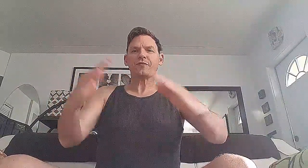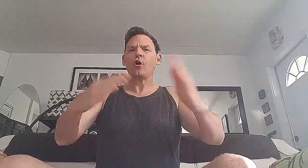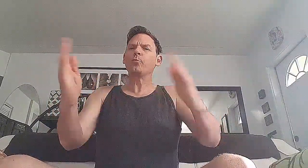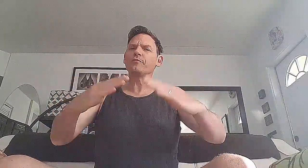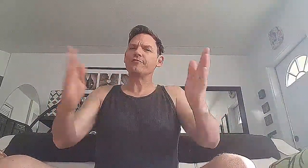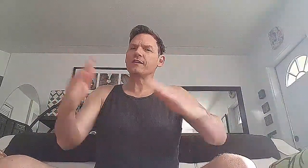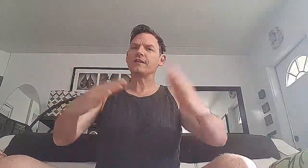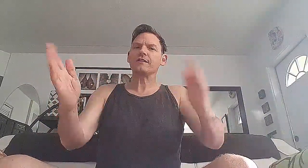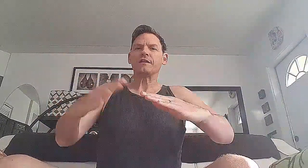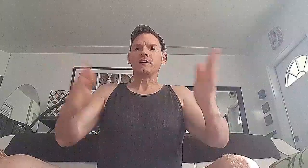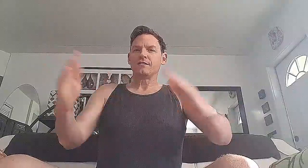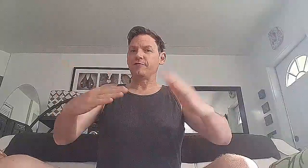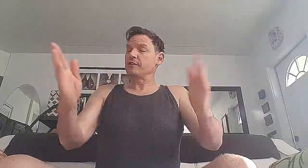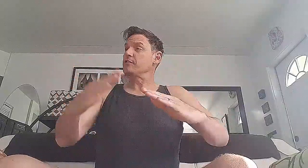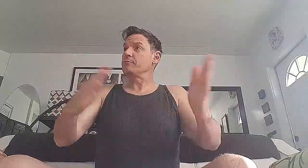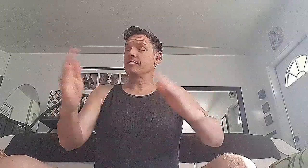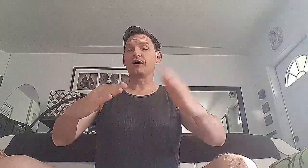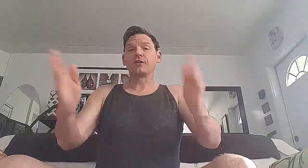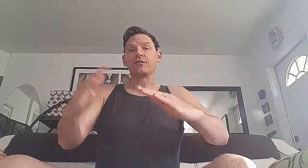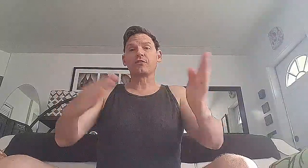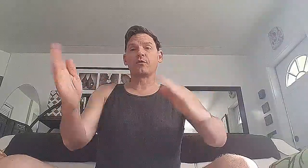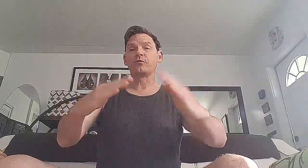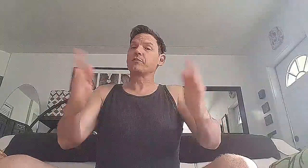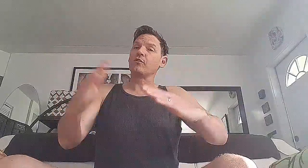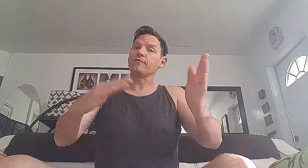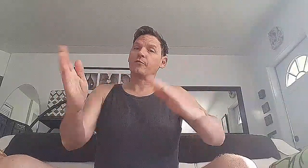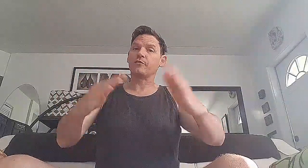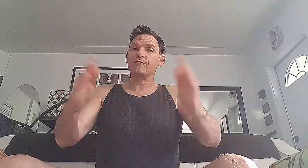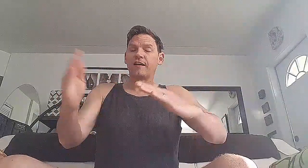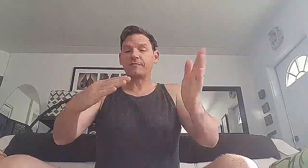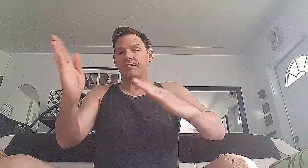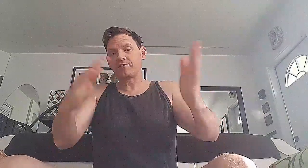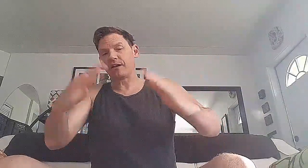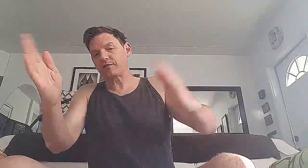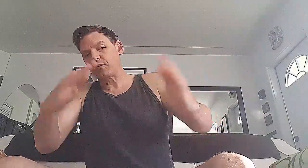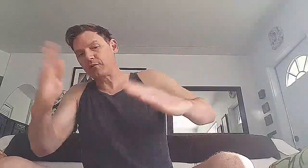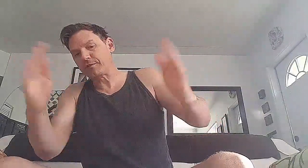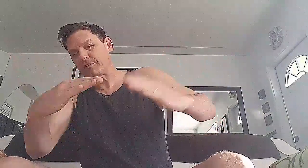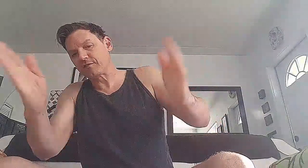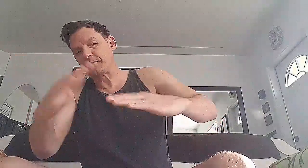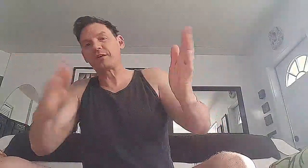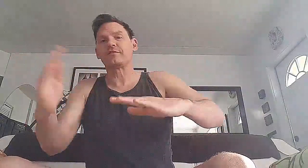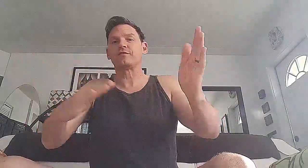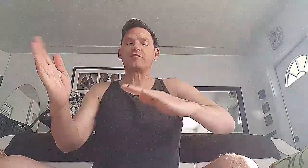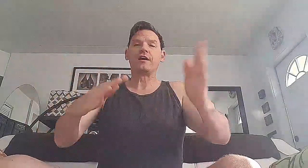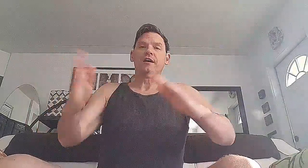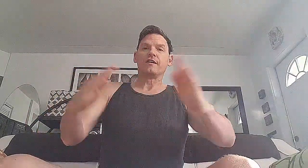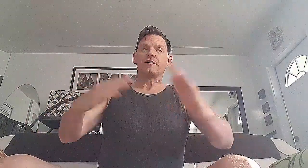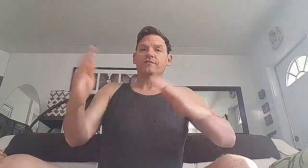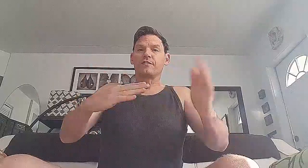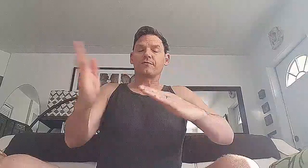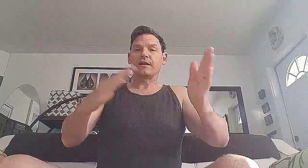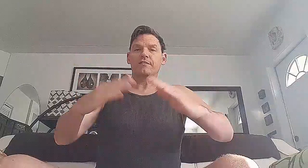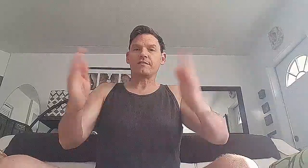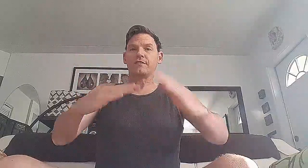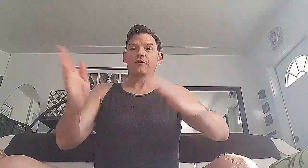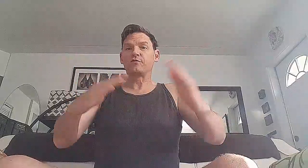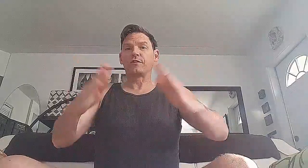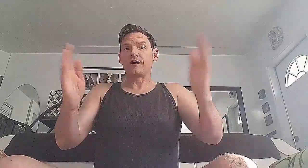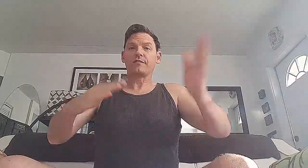Hope you're feeling it. You're feeling a little bit of cardio going. We've been going for almost five minutes now. So hopefully this is better than just sitting around, you know, doing nothing,